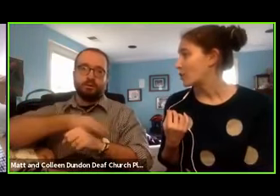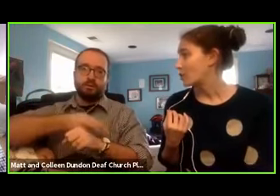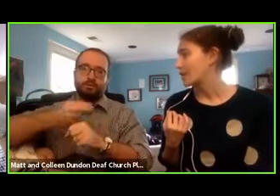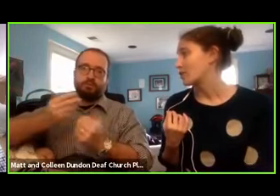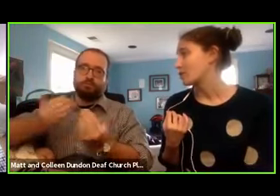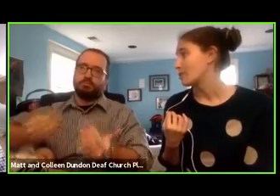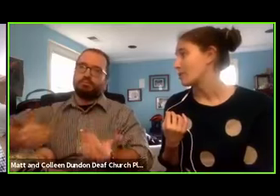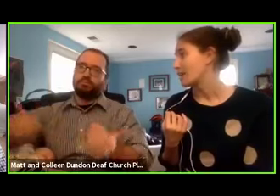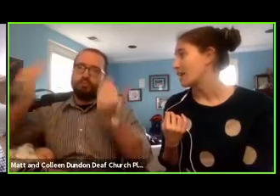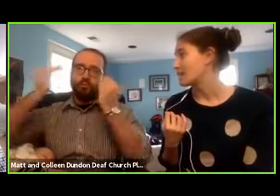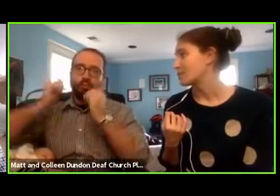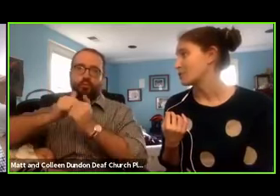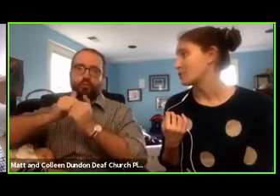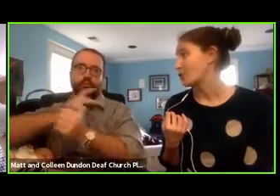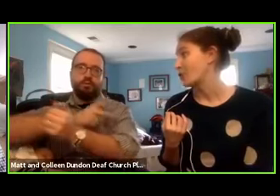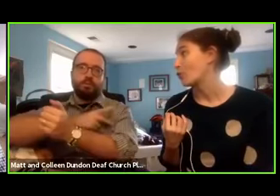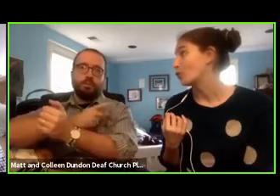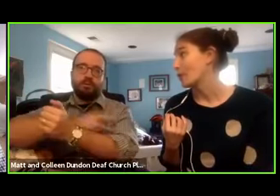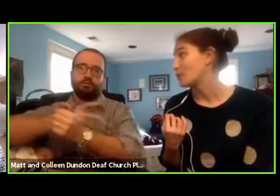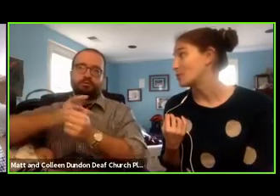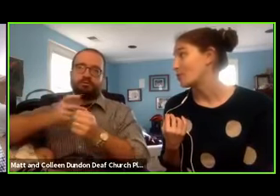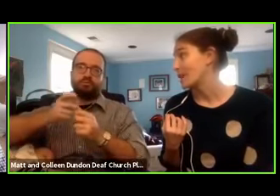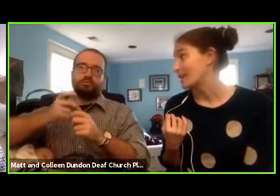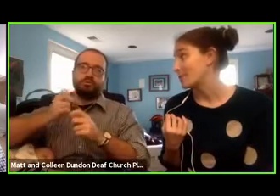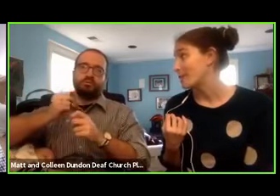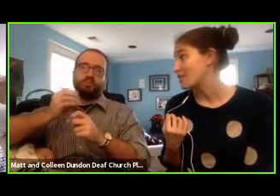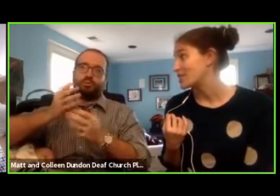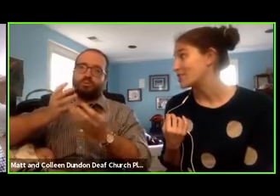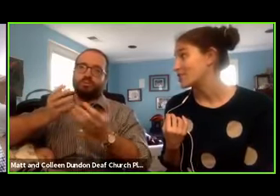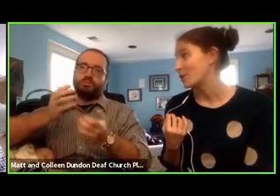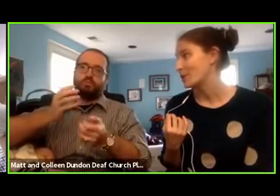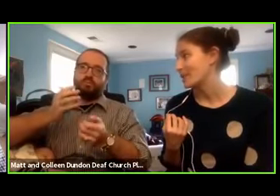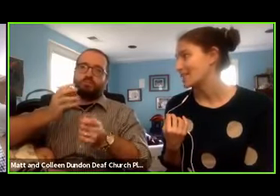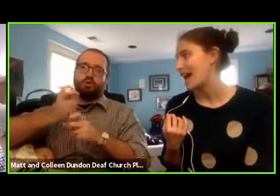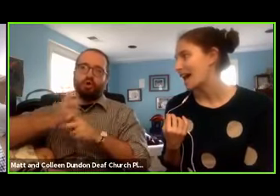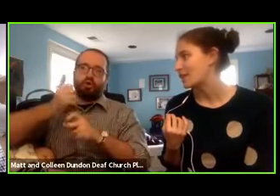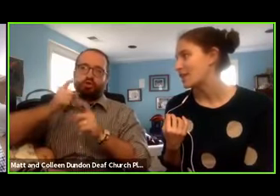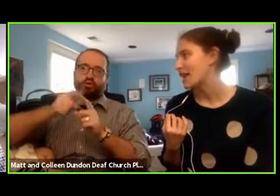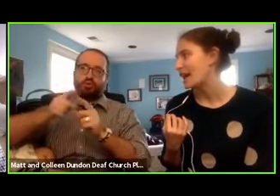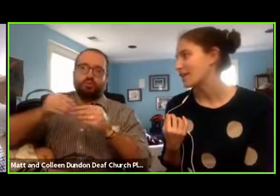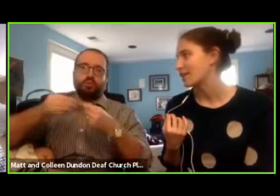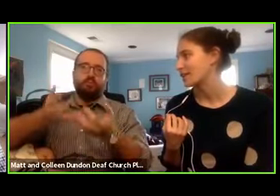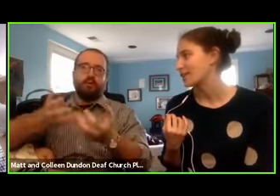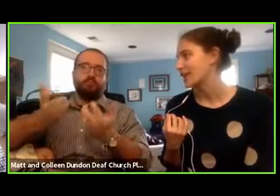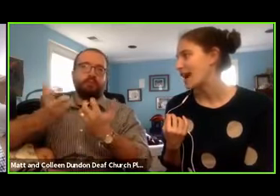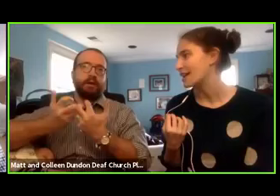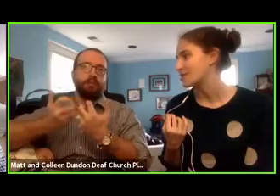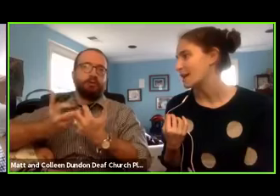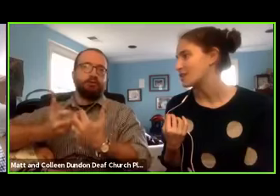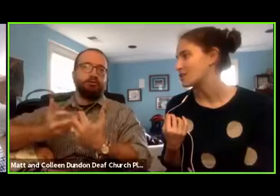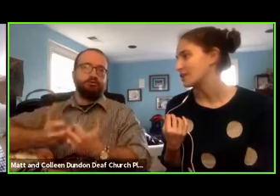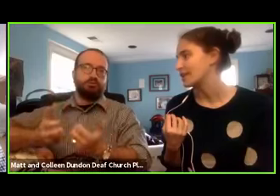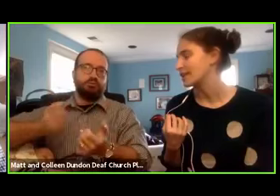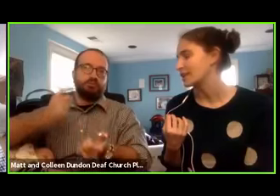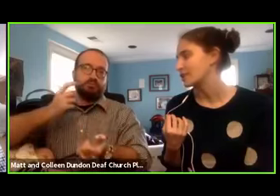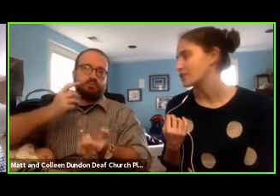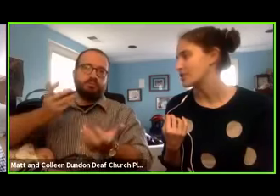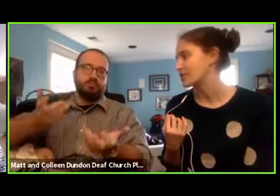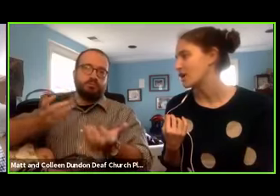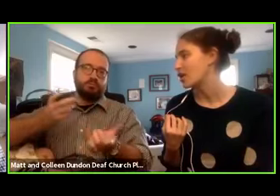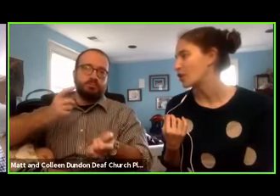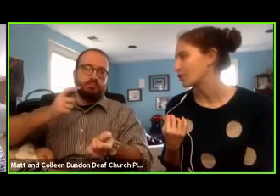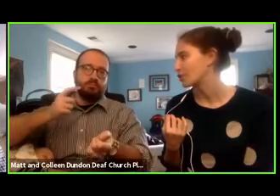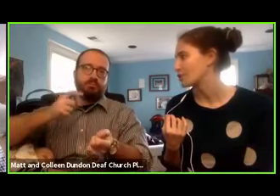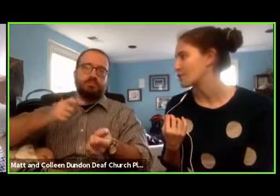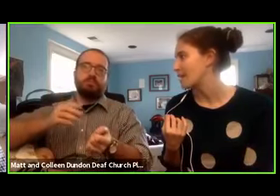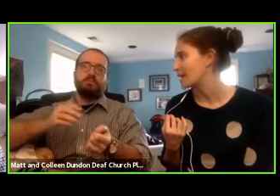So, and also many hospitals are overwhelmed already with patients. So then to add that other aspect to it, you know, it's